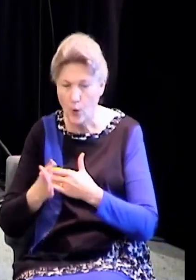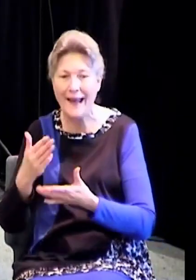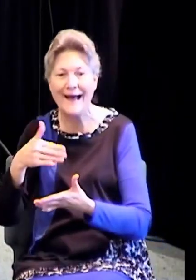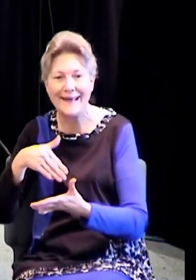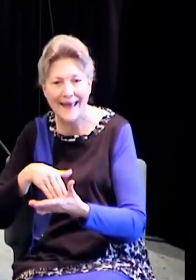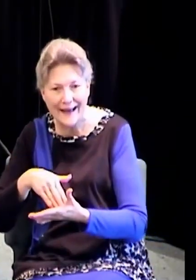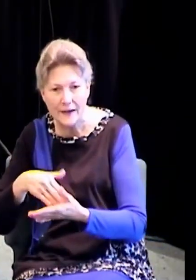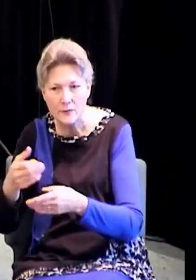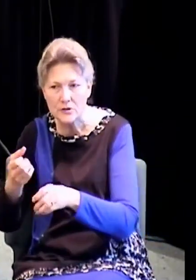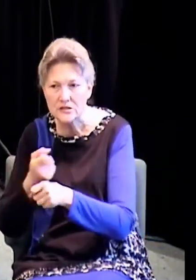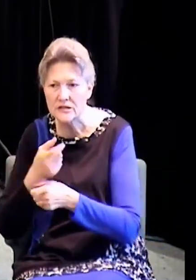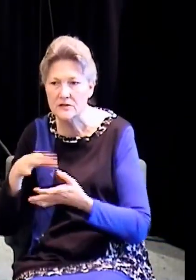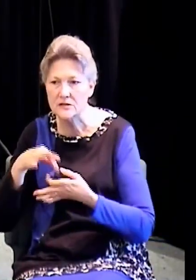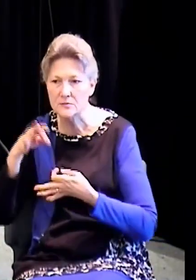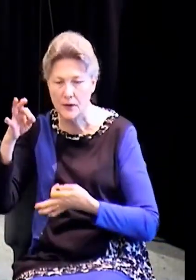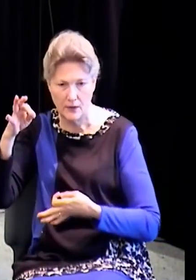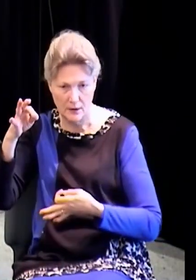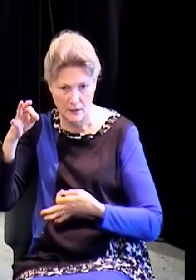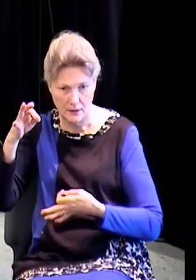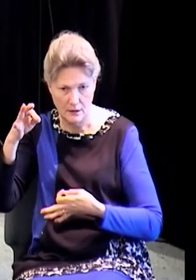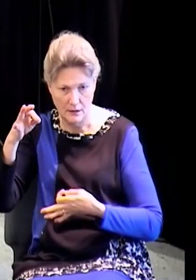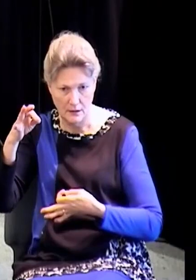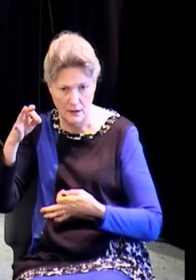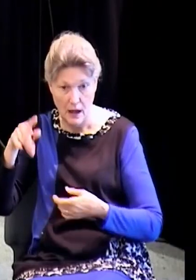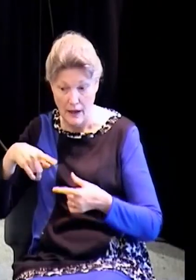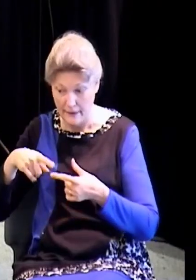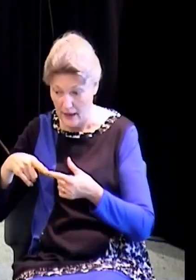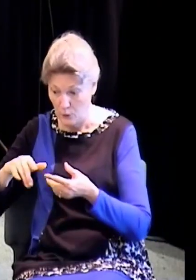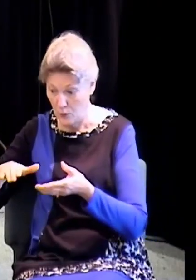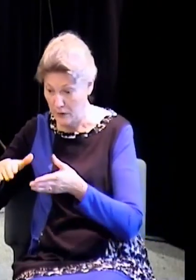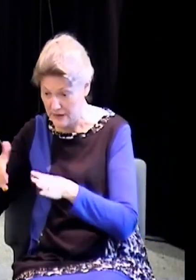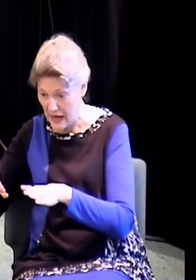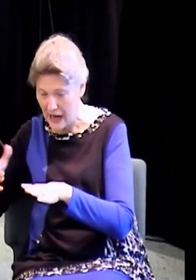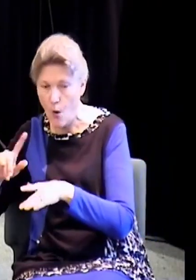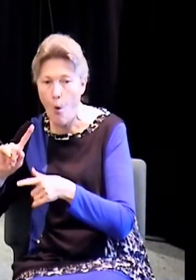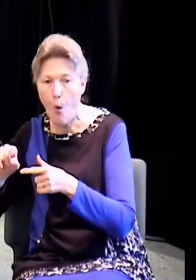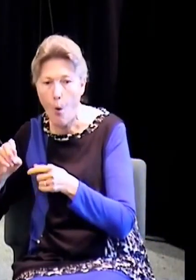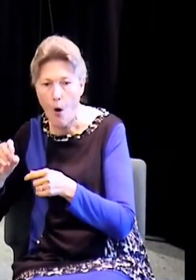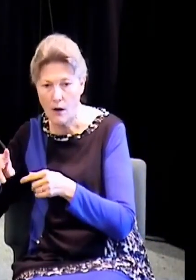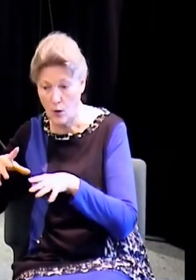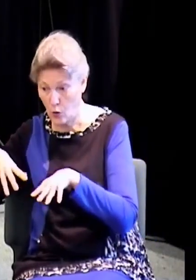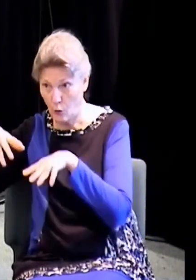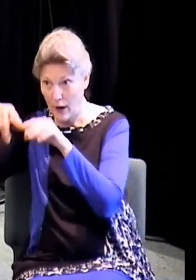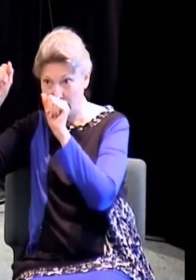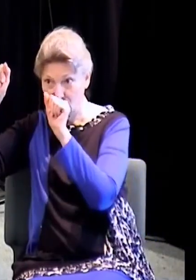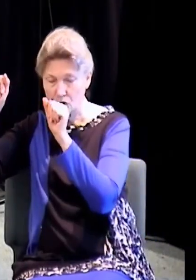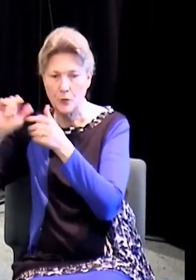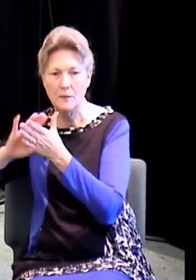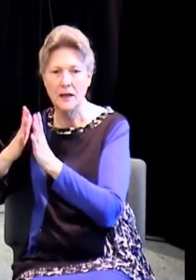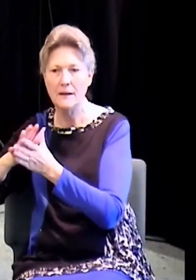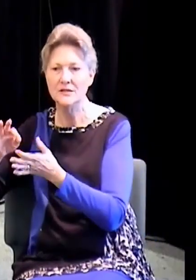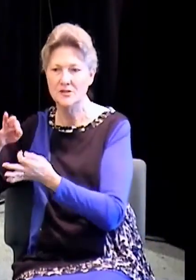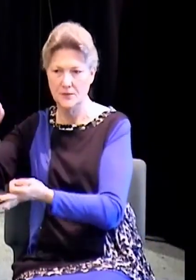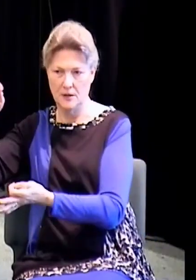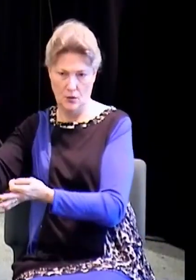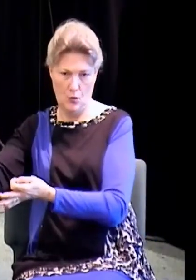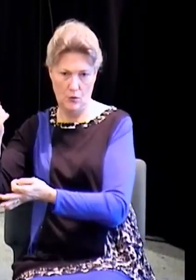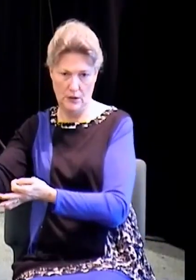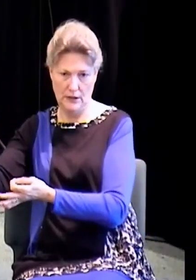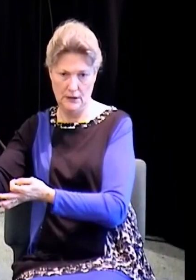receive the Spirit of God in our flesh so that we can learn how to use it. We can learn how to negotiate. We can learn how to